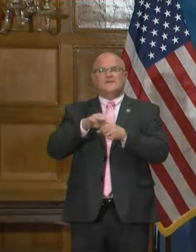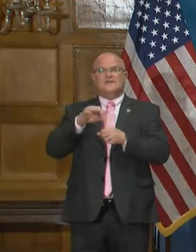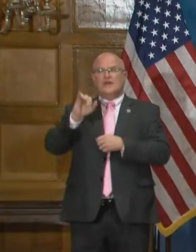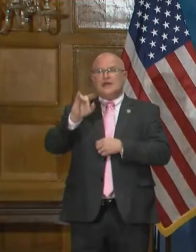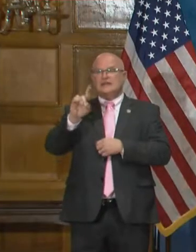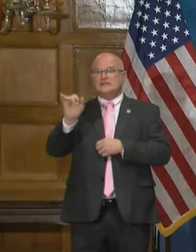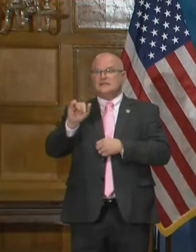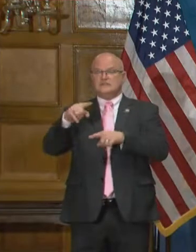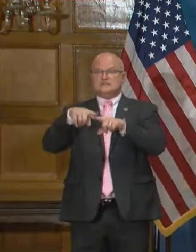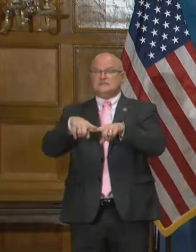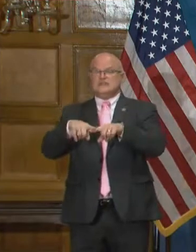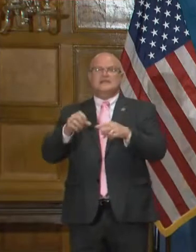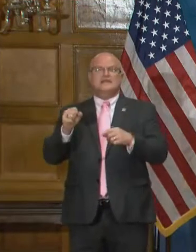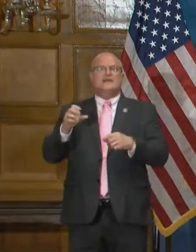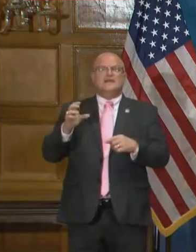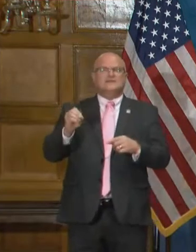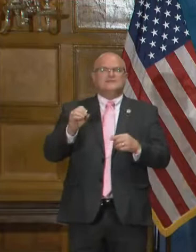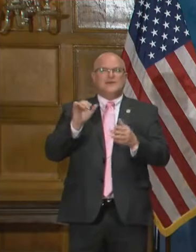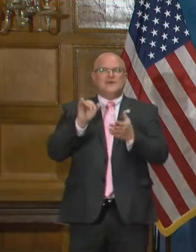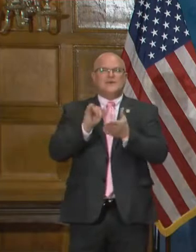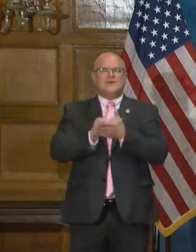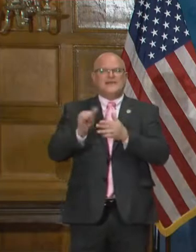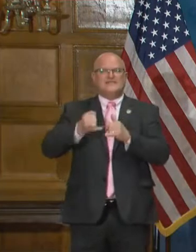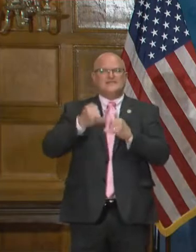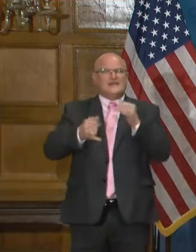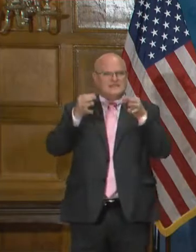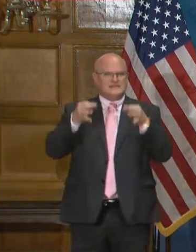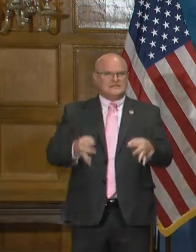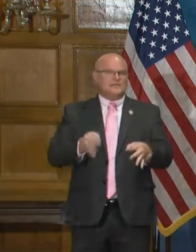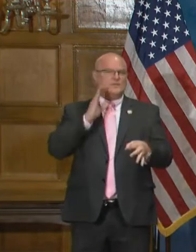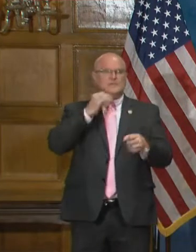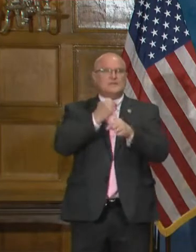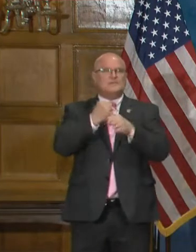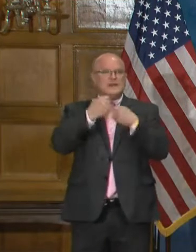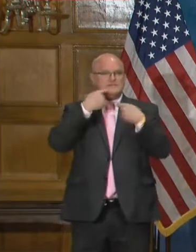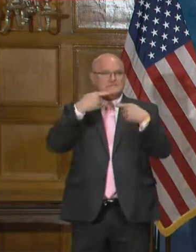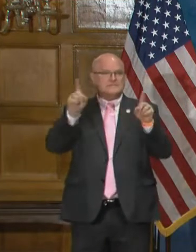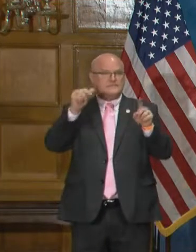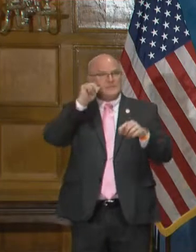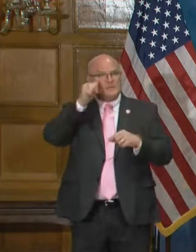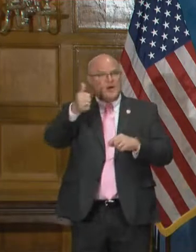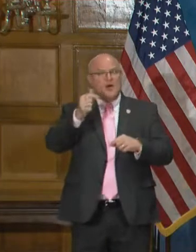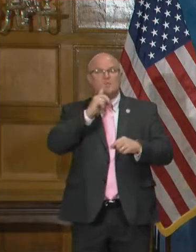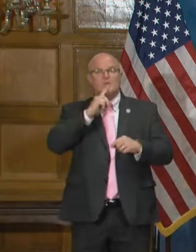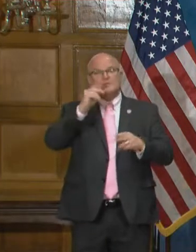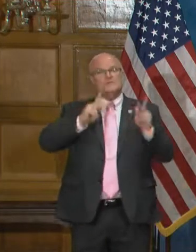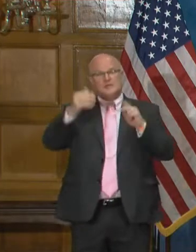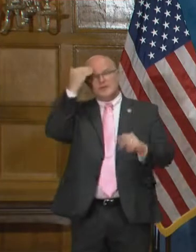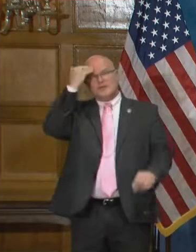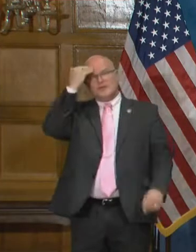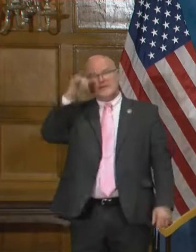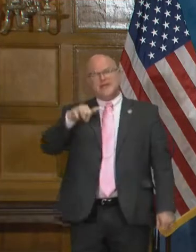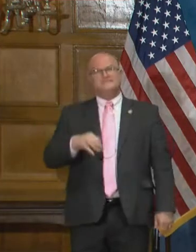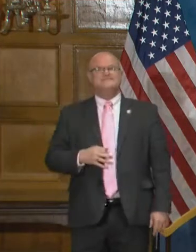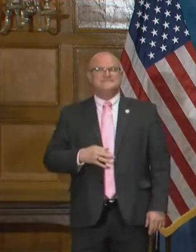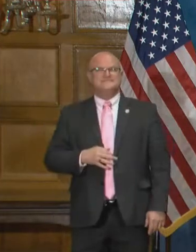also is pending. So, uh, that final decision would be made tomorrow and we'll make sure everybody's aware of that.